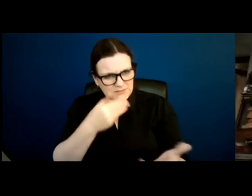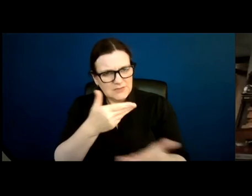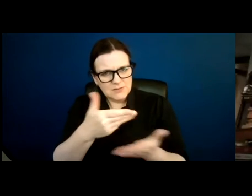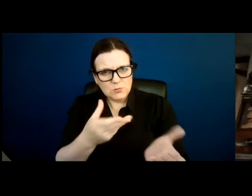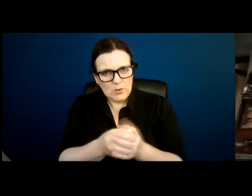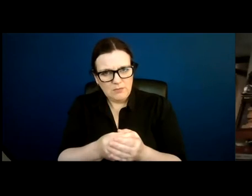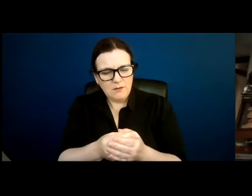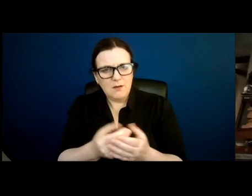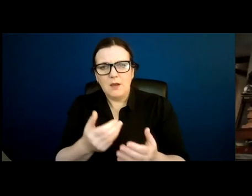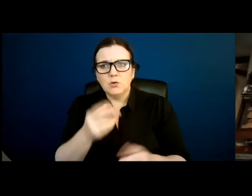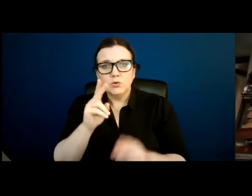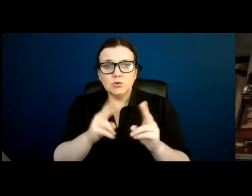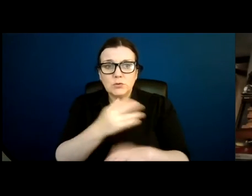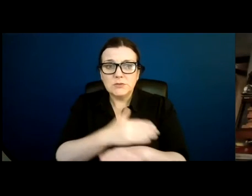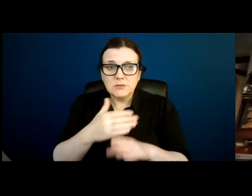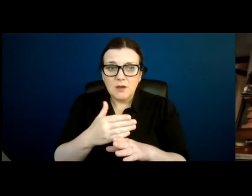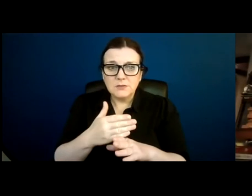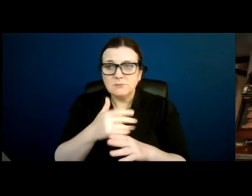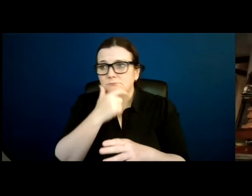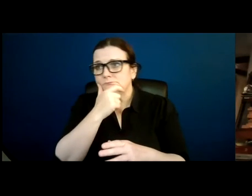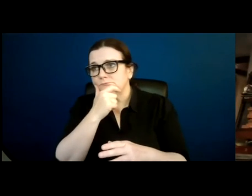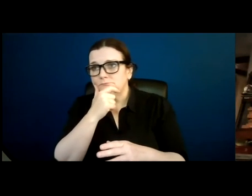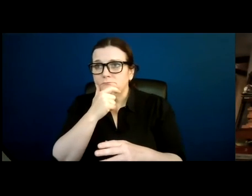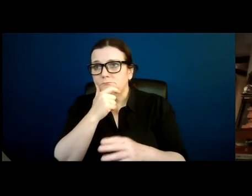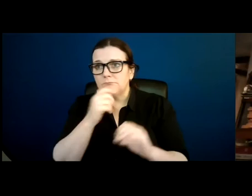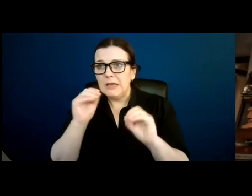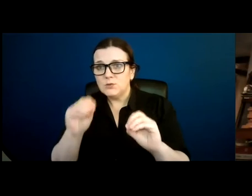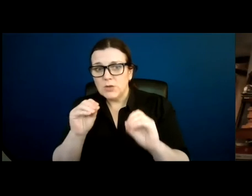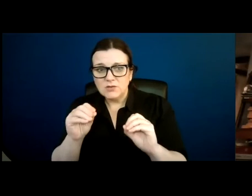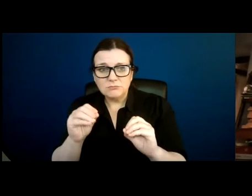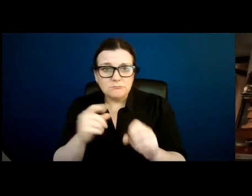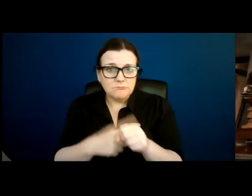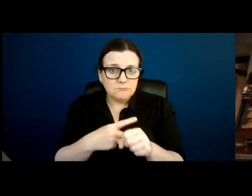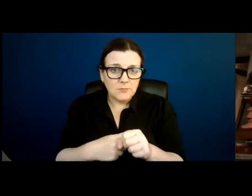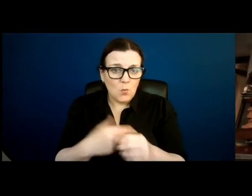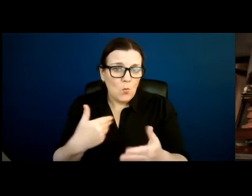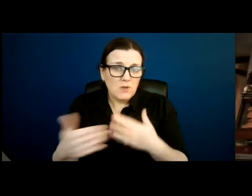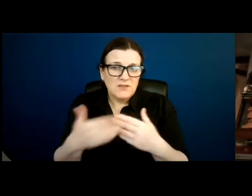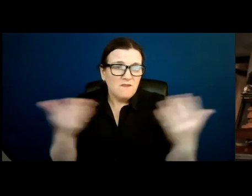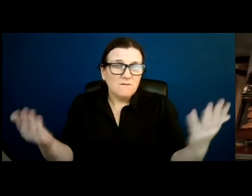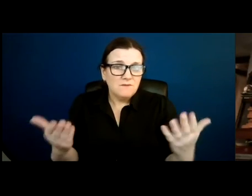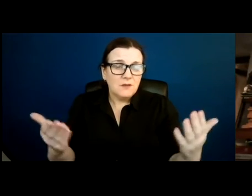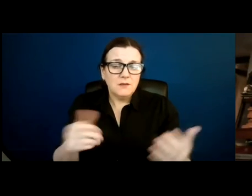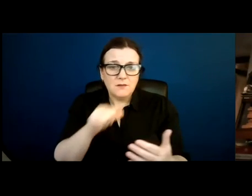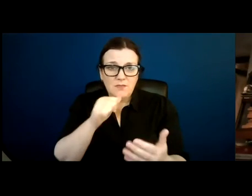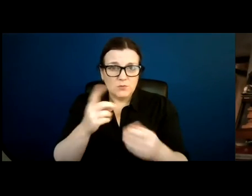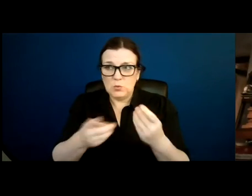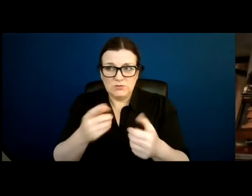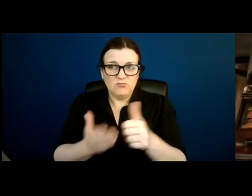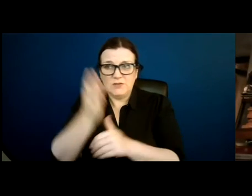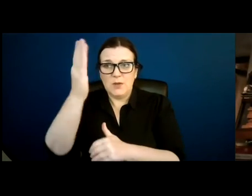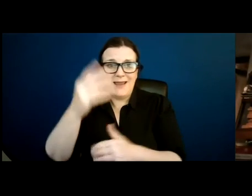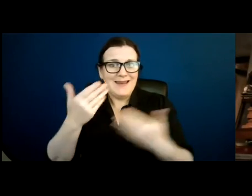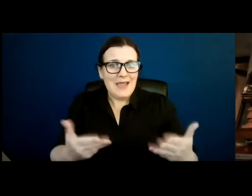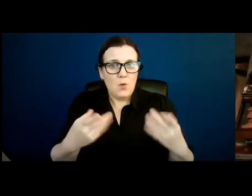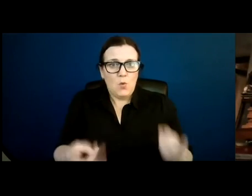should I start an education, for example, or whatever. So you find, you don't do it immediately and now I want that and I want